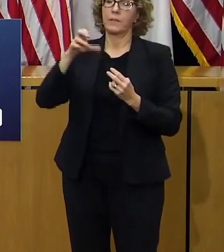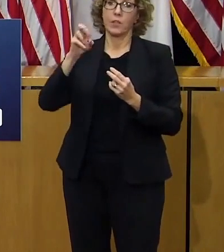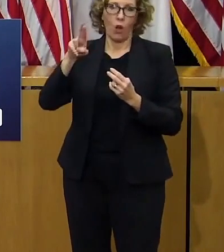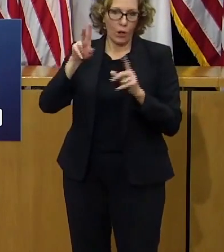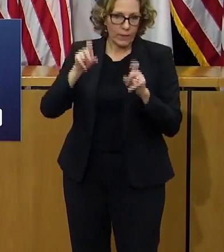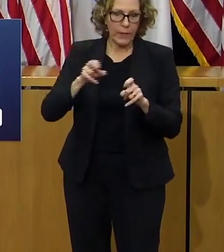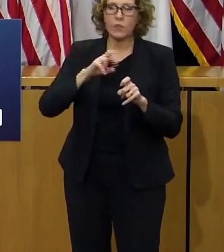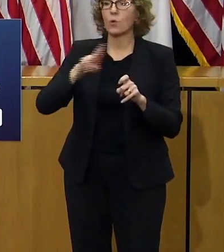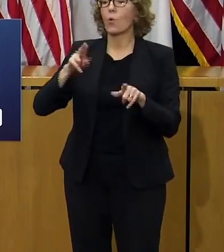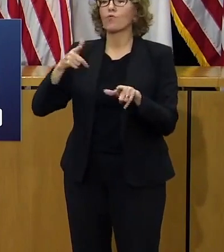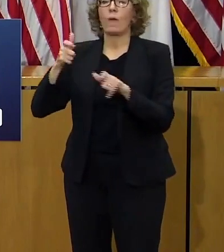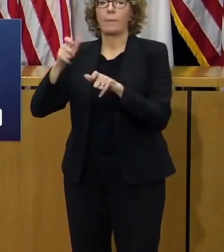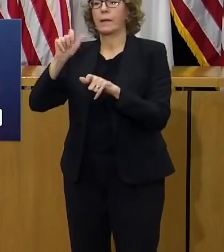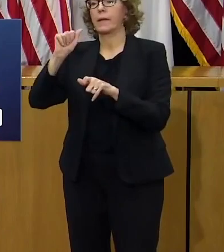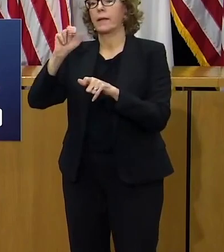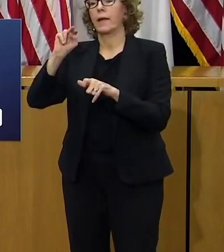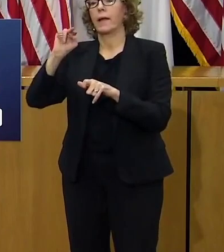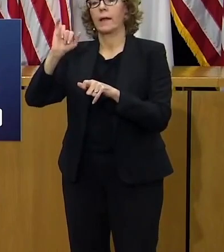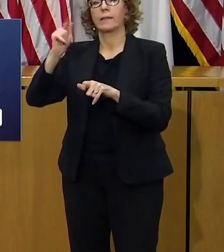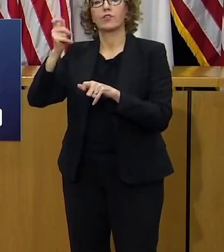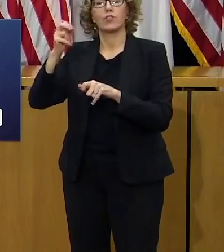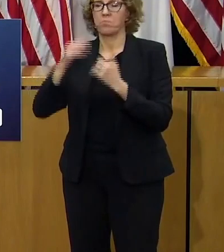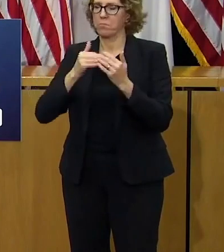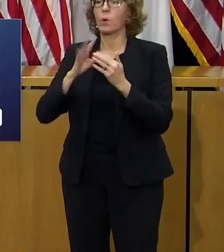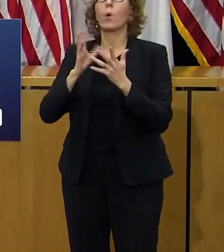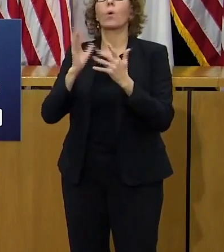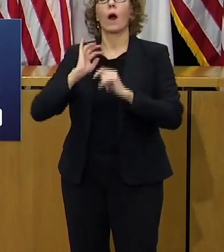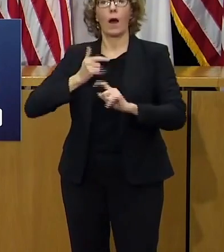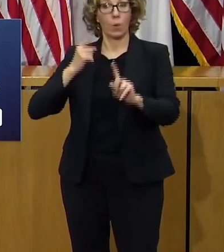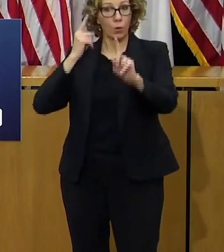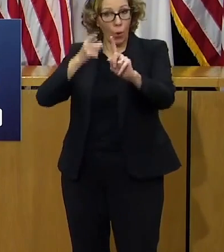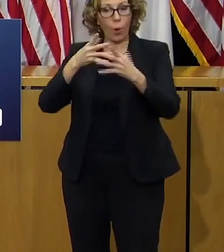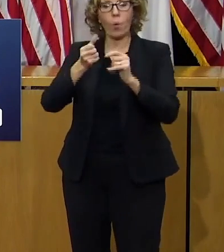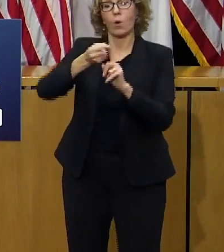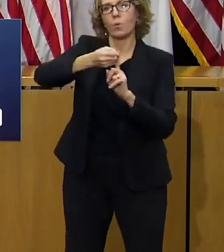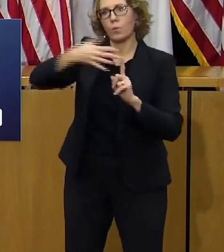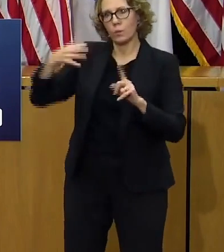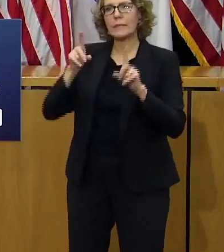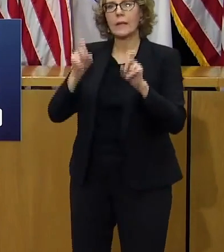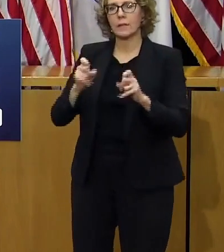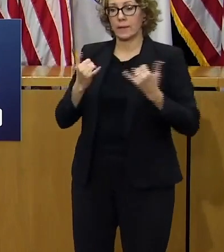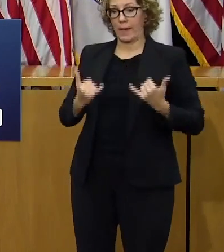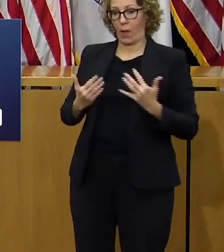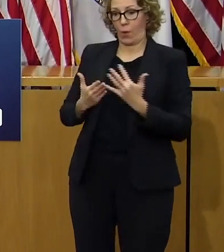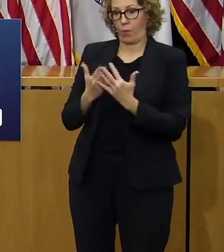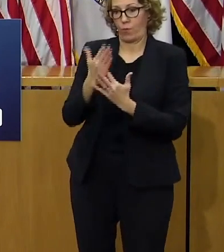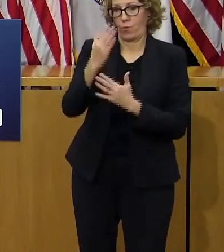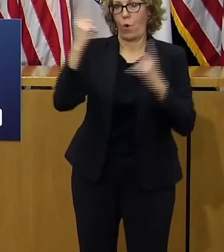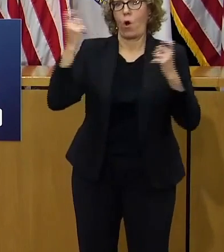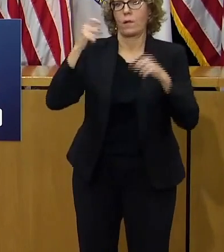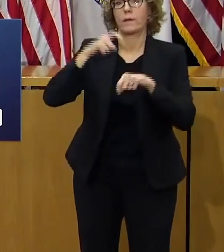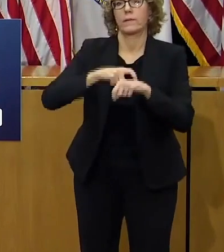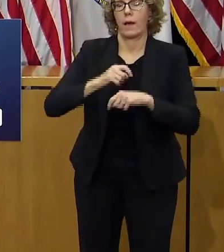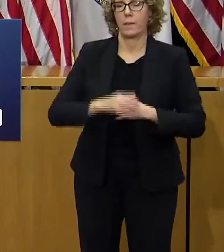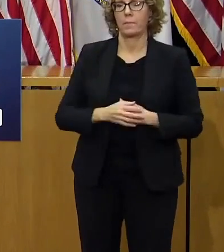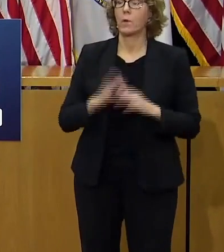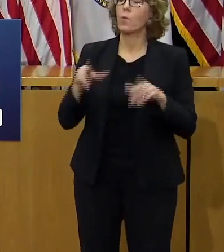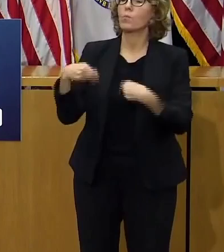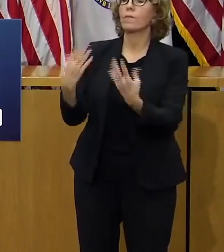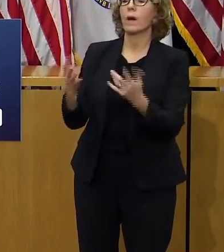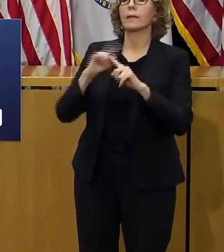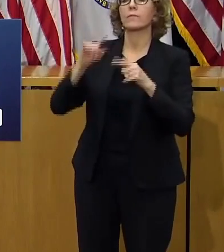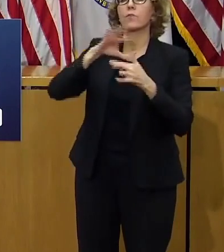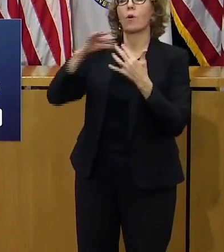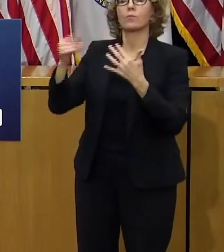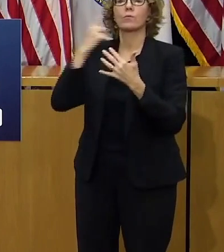expand access to rapid results through the holidays while also providing additional testing supplies and options to our community health centers and